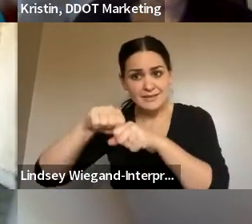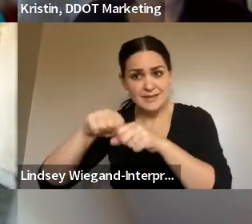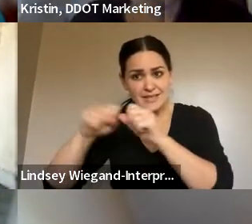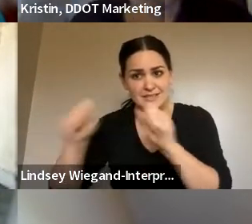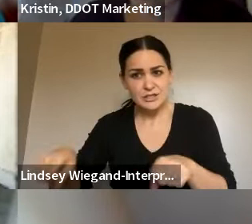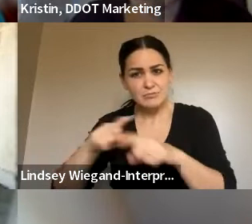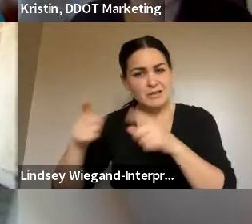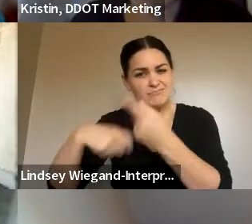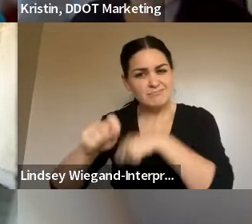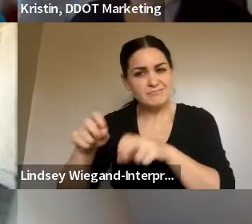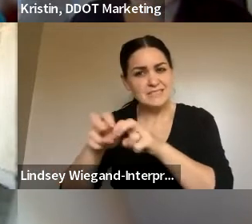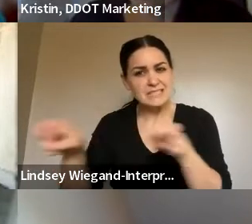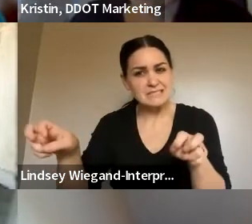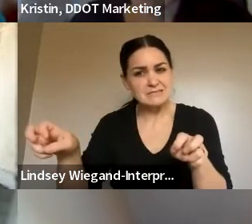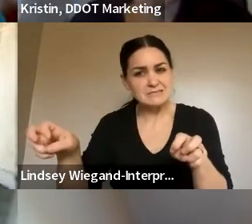there.